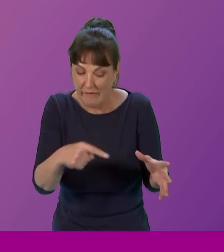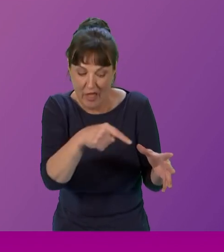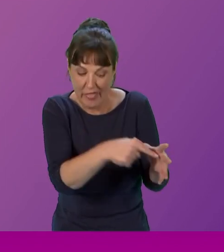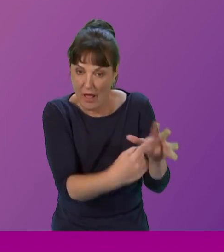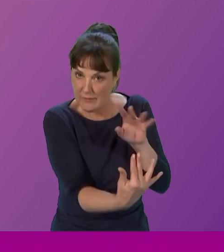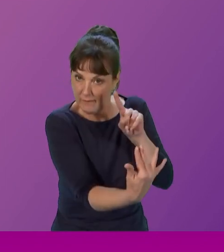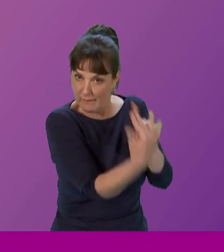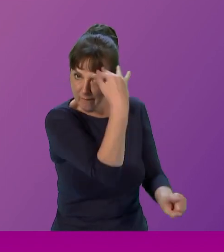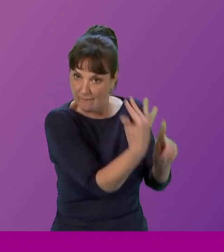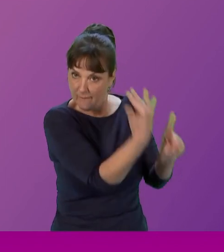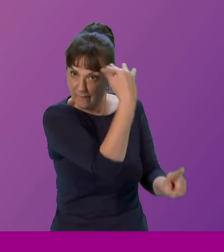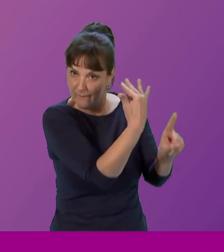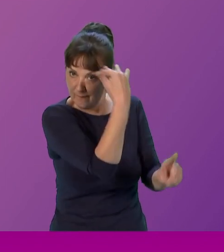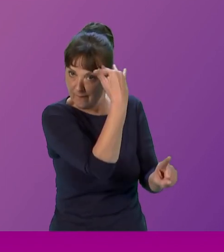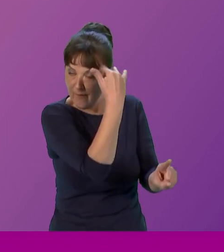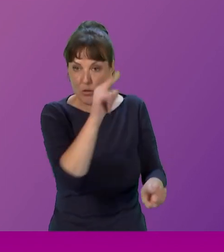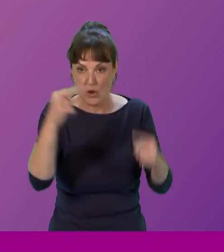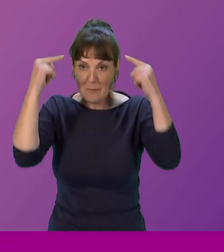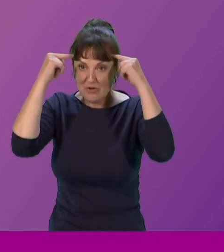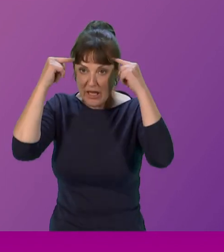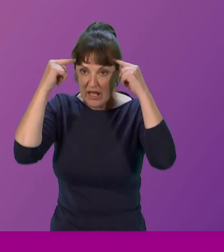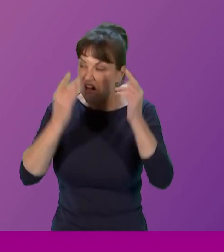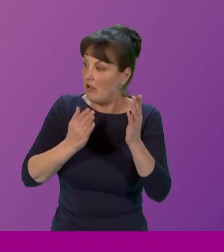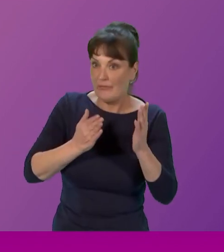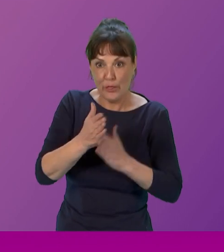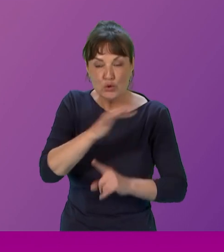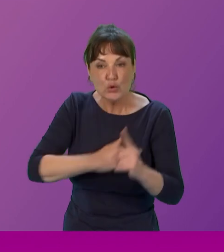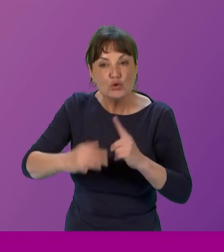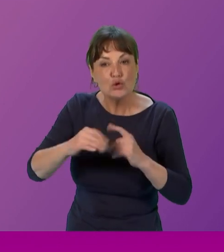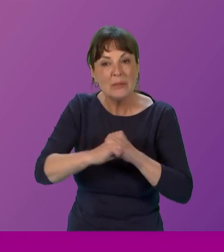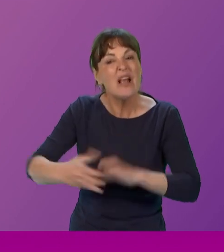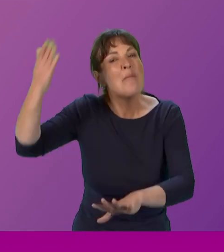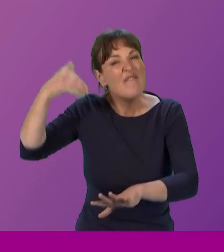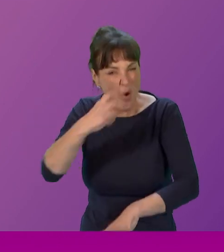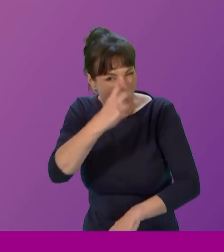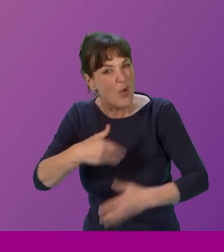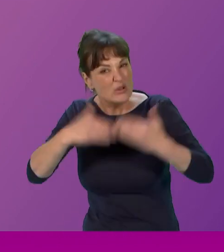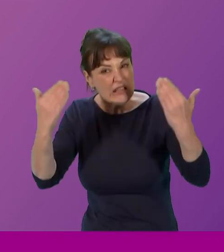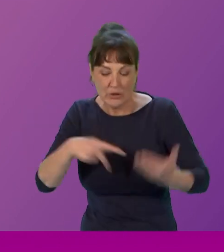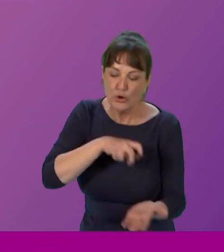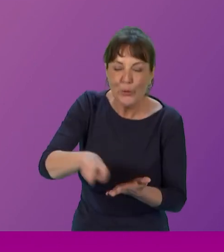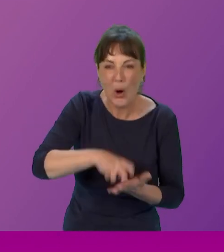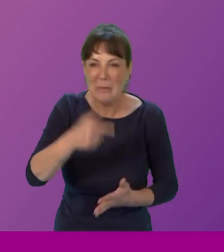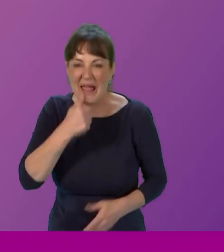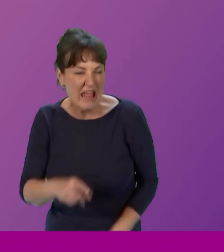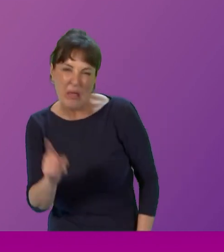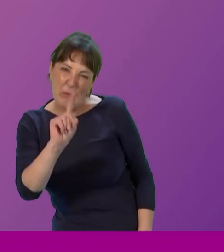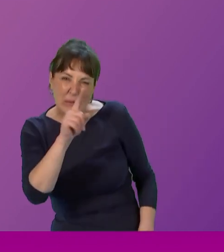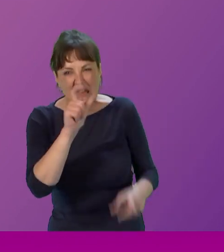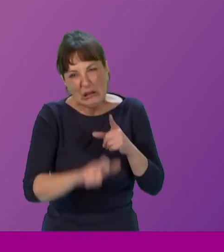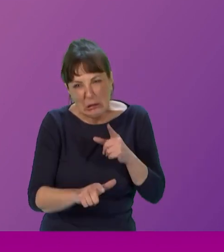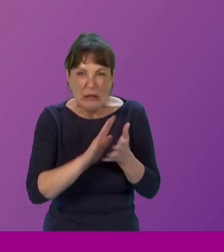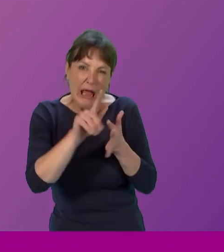It's much men shouting. You're going, oh, hen, what you up to? That. Although, to be fair, in Glasgow, that was a good charm line. you know.